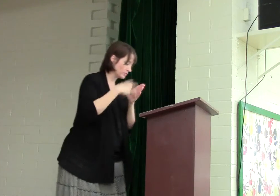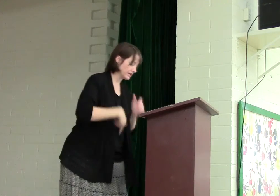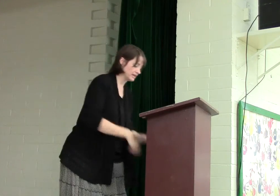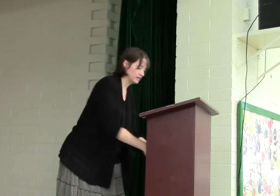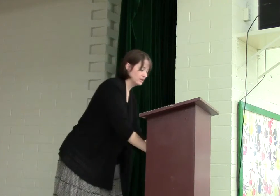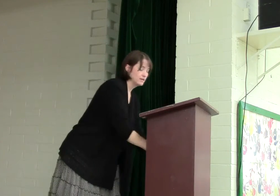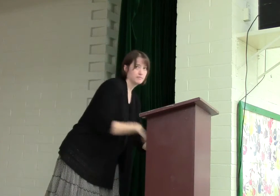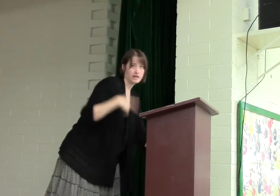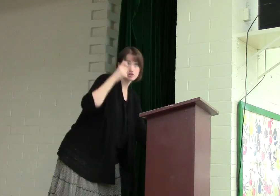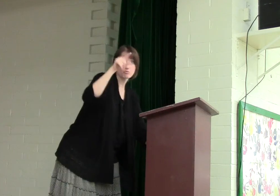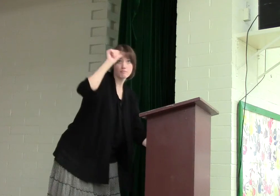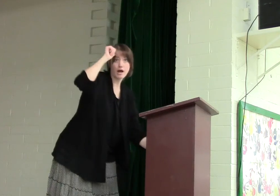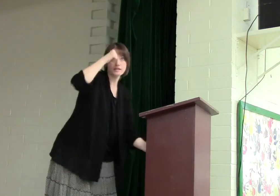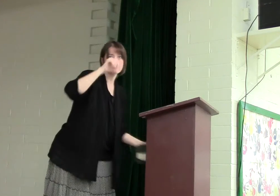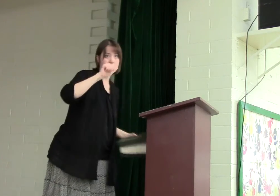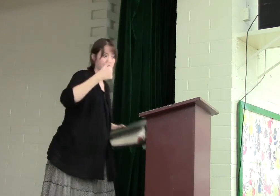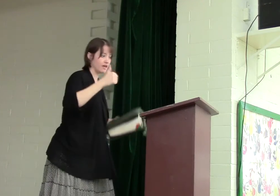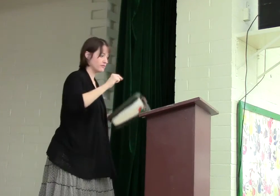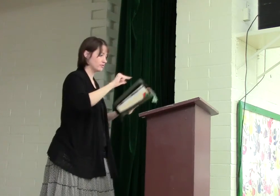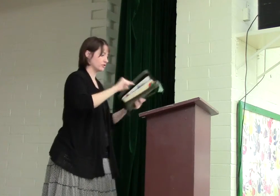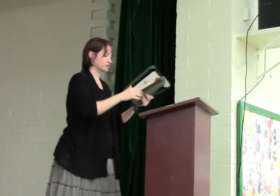read because you reminded me of another verse.